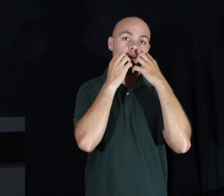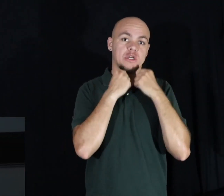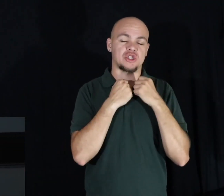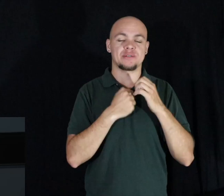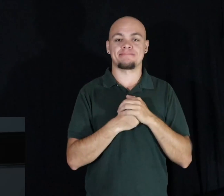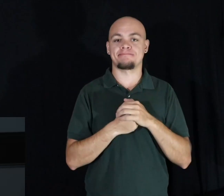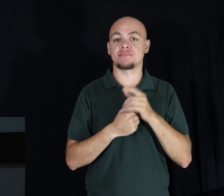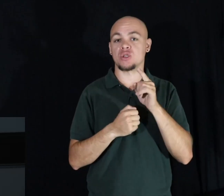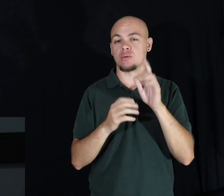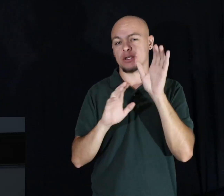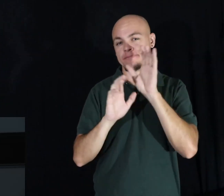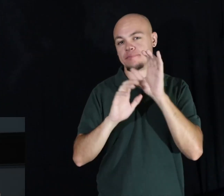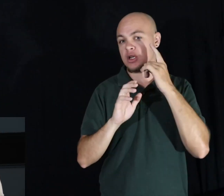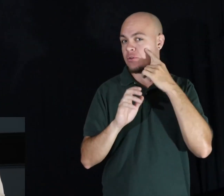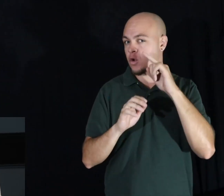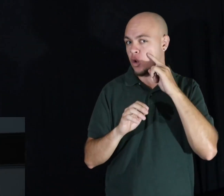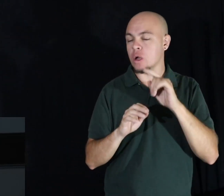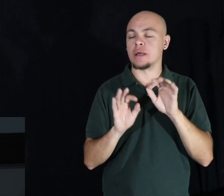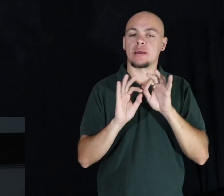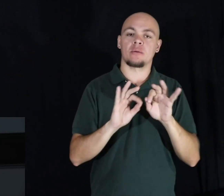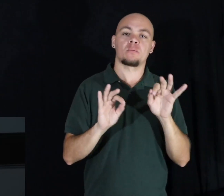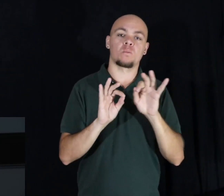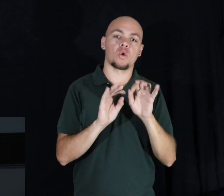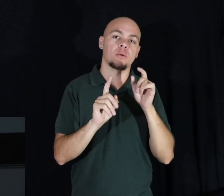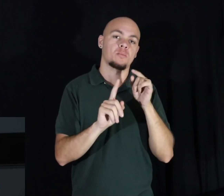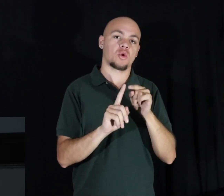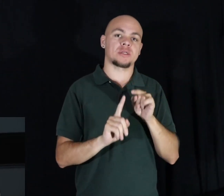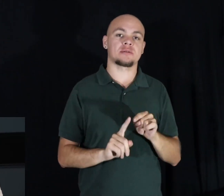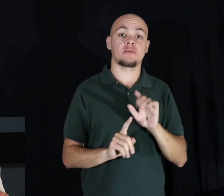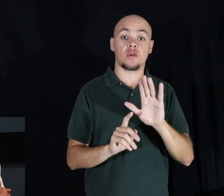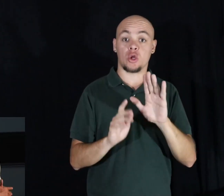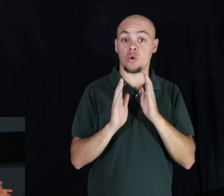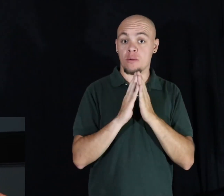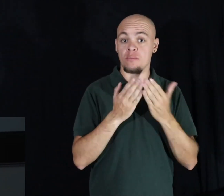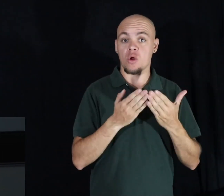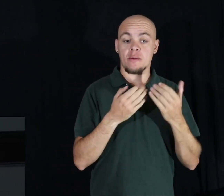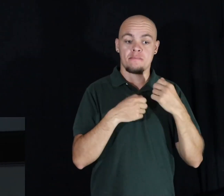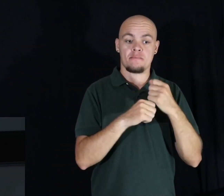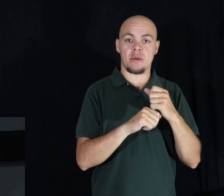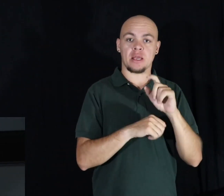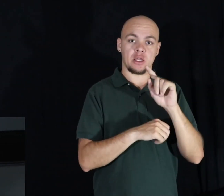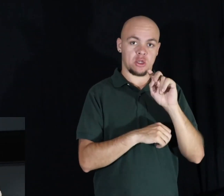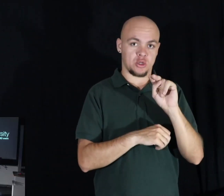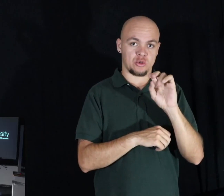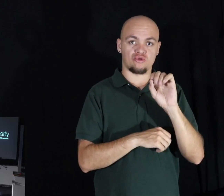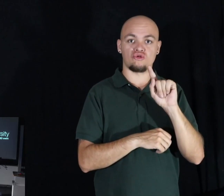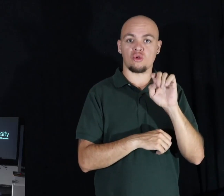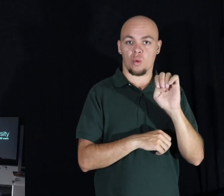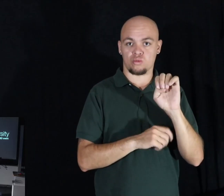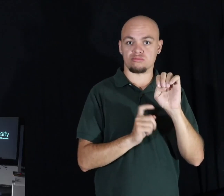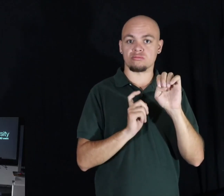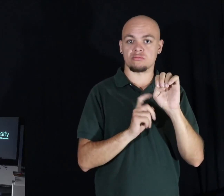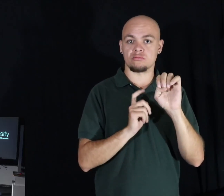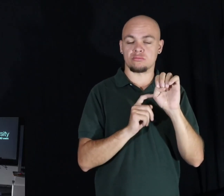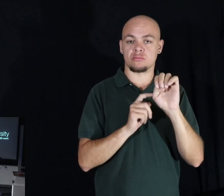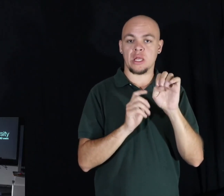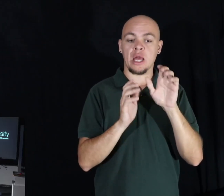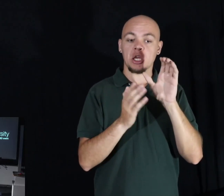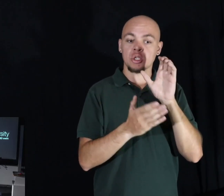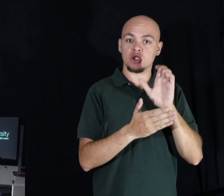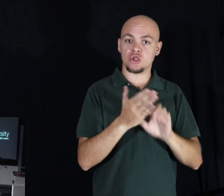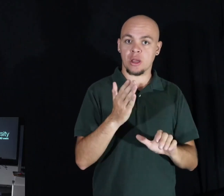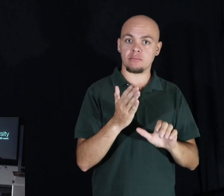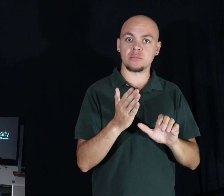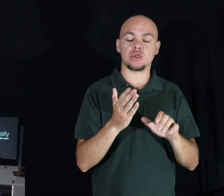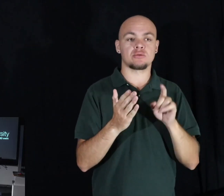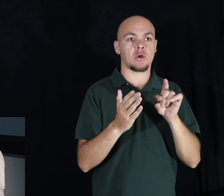So you want to be looking for the key points. So if it is your book, make a note on the table of contents of what chapters stick out